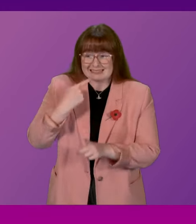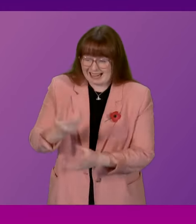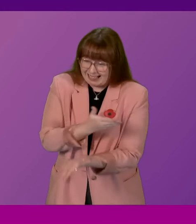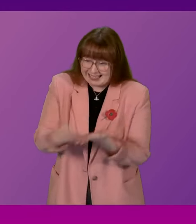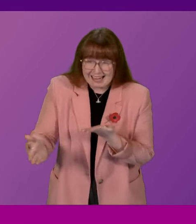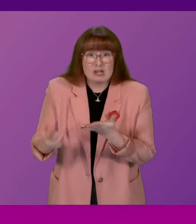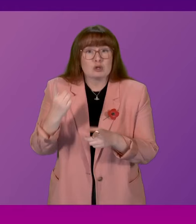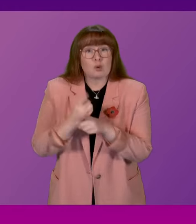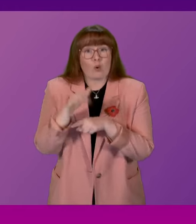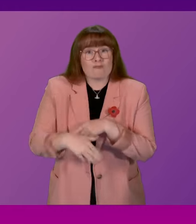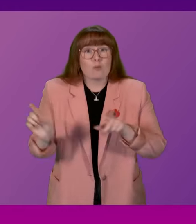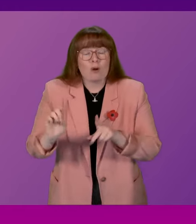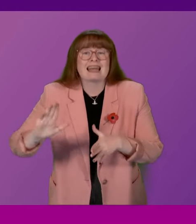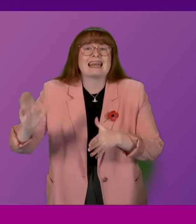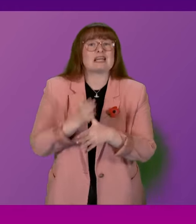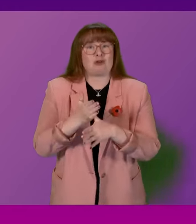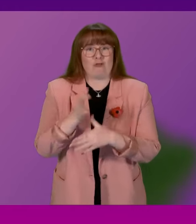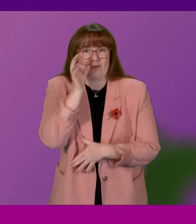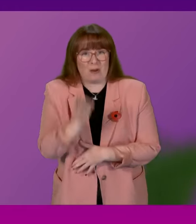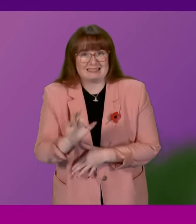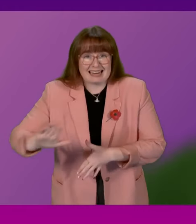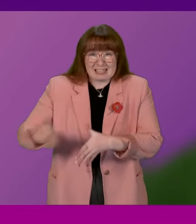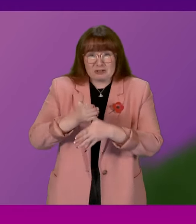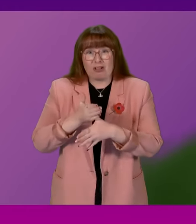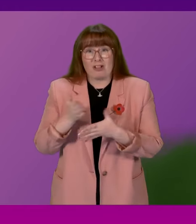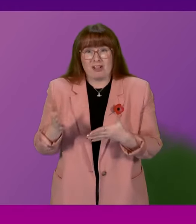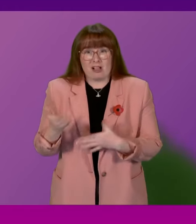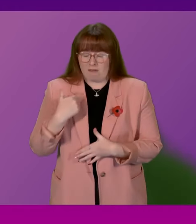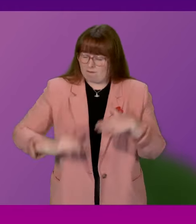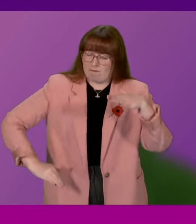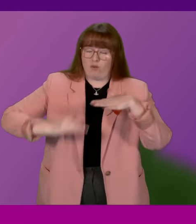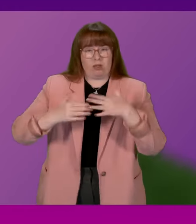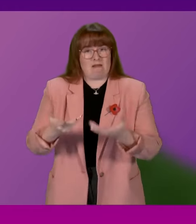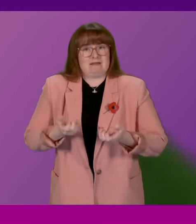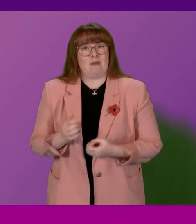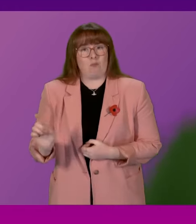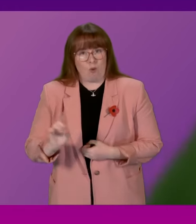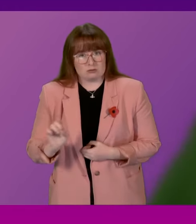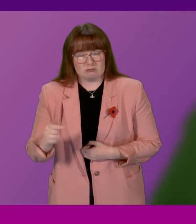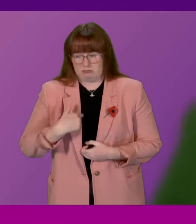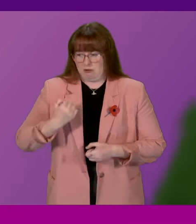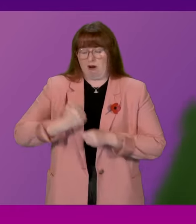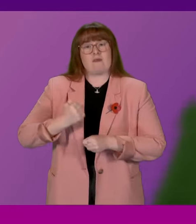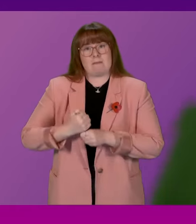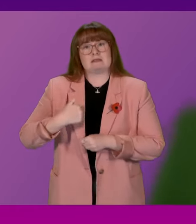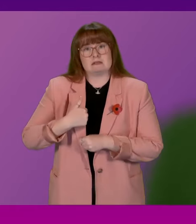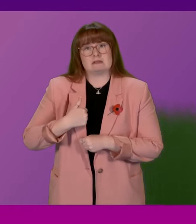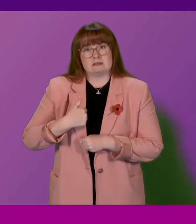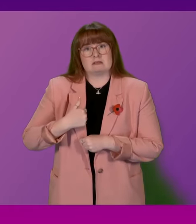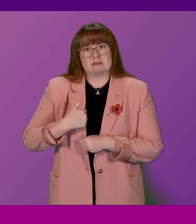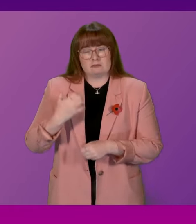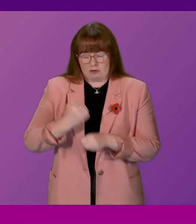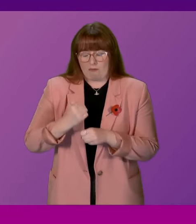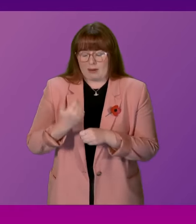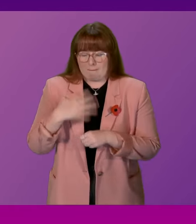talks about initial requests. What I absolutely fully accept is that as a government we interpreted those